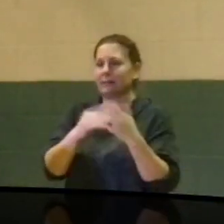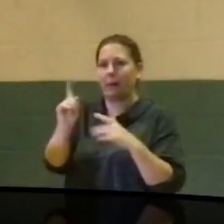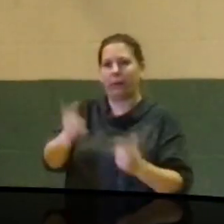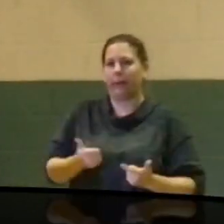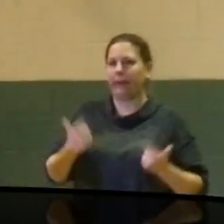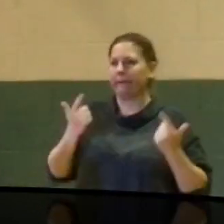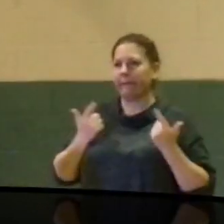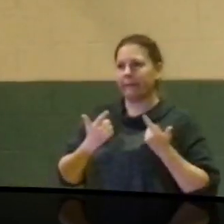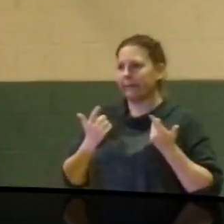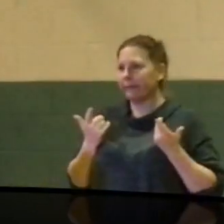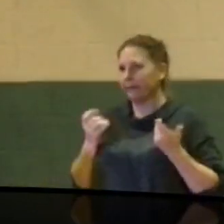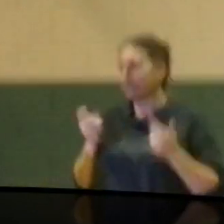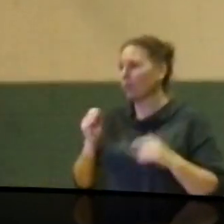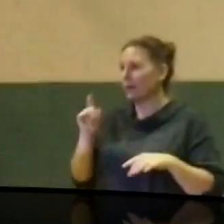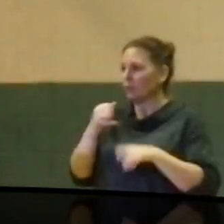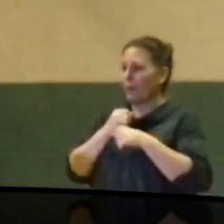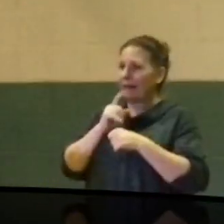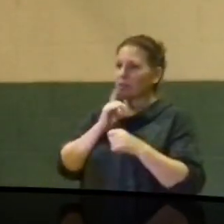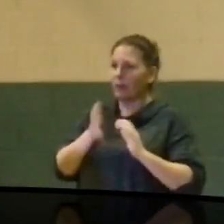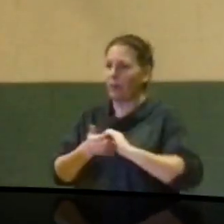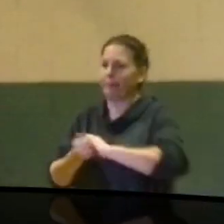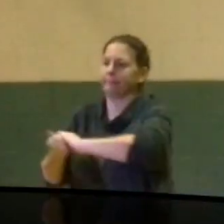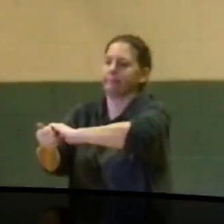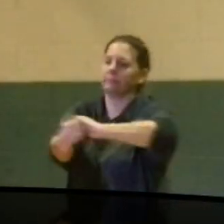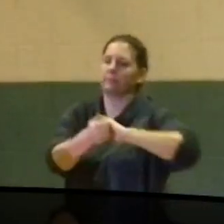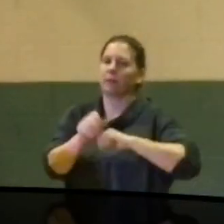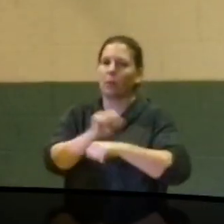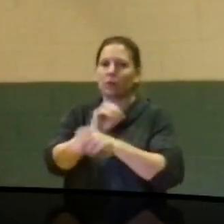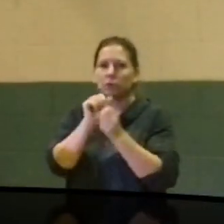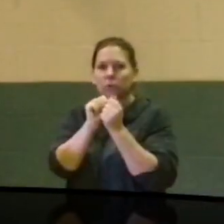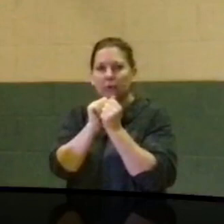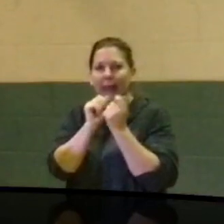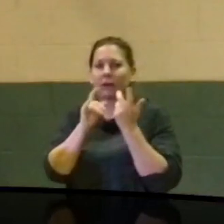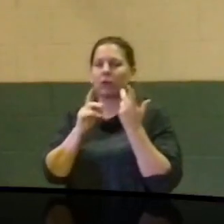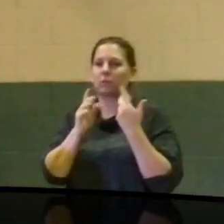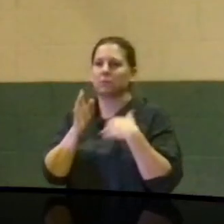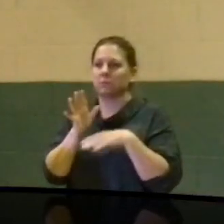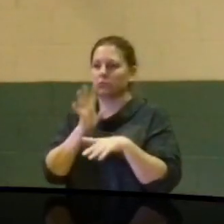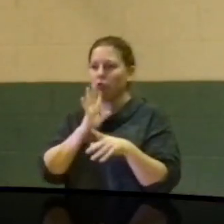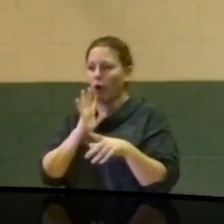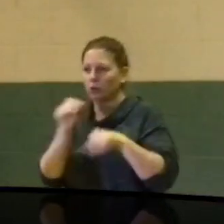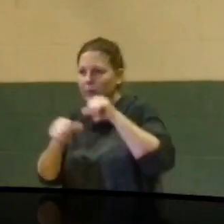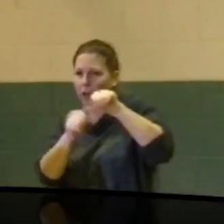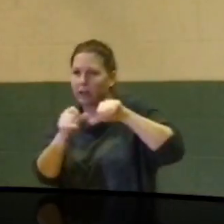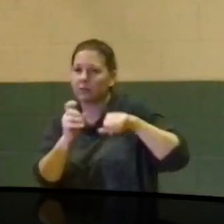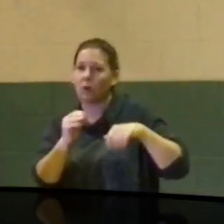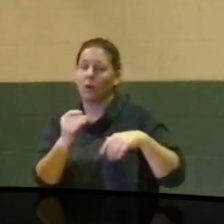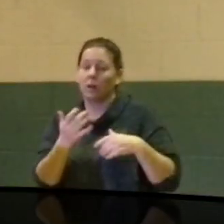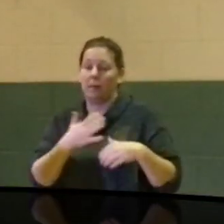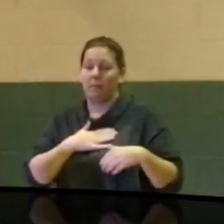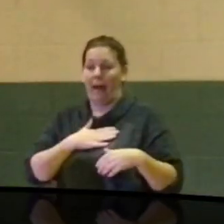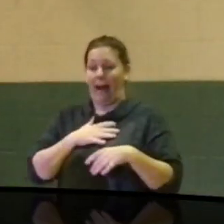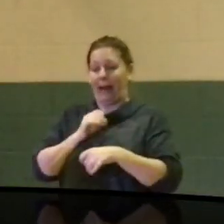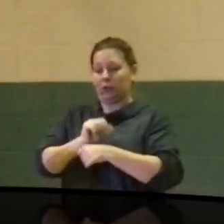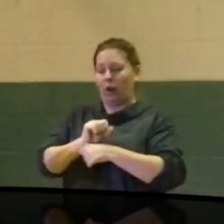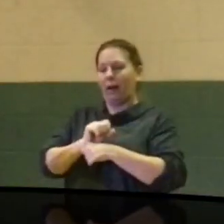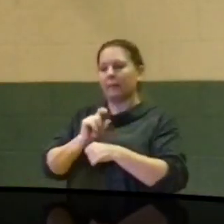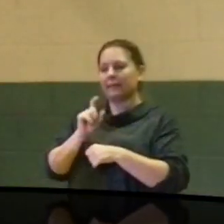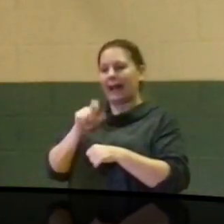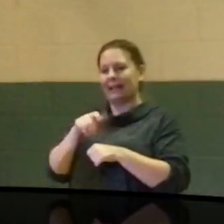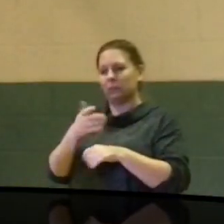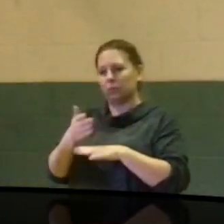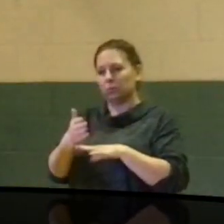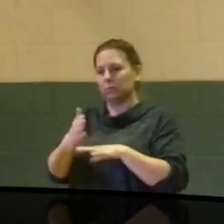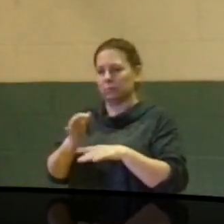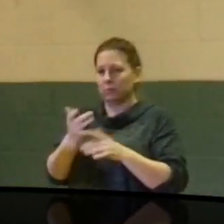live. To make sure that we're partnering with each other, talking with each other. So my role in that is to do a better job at bringing the block